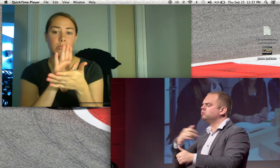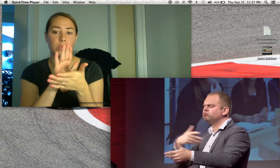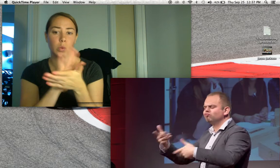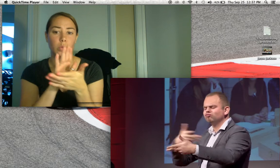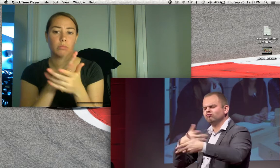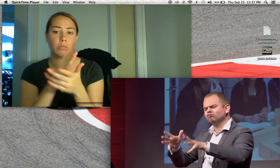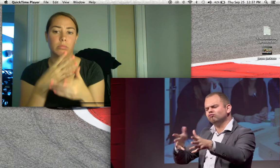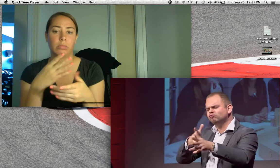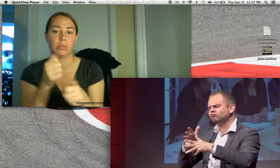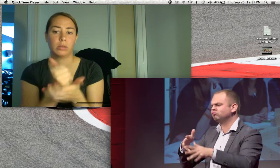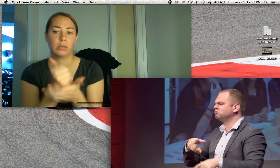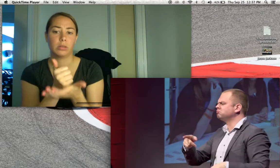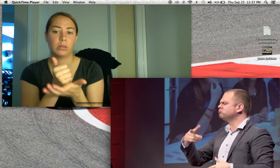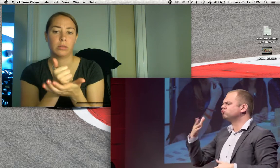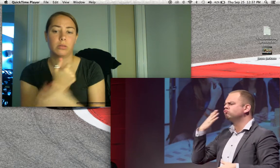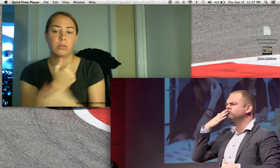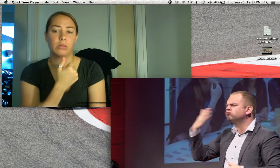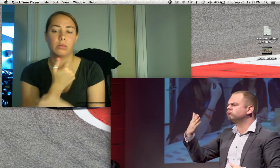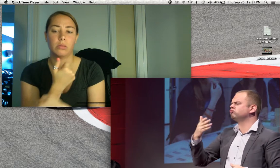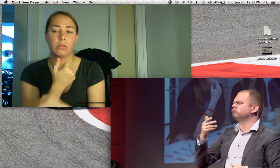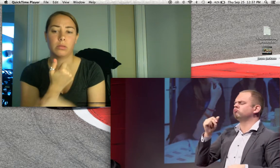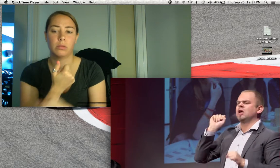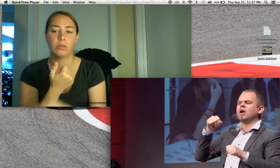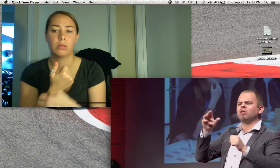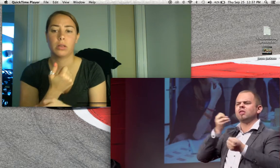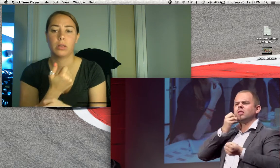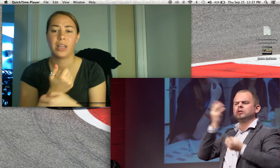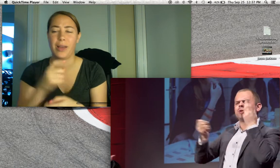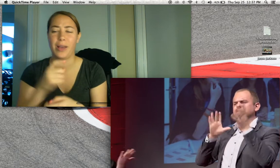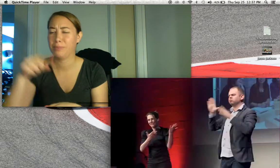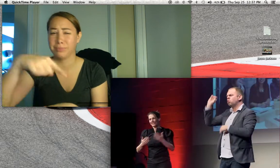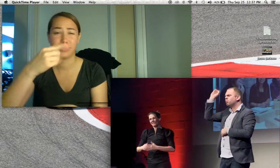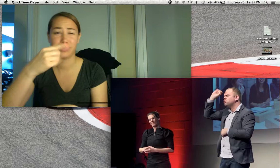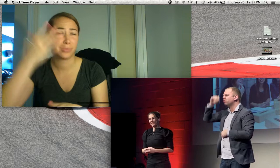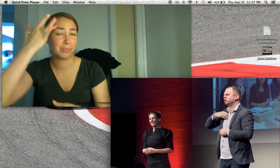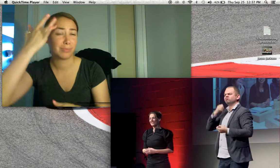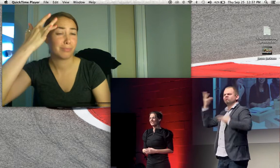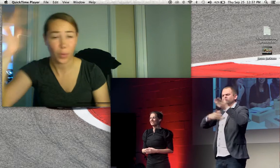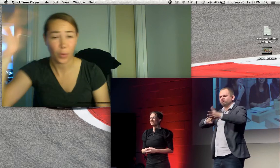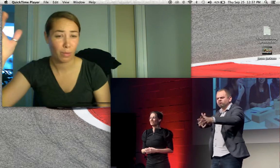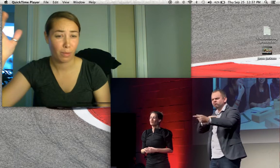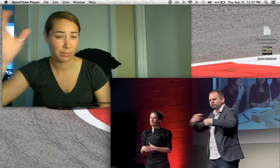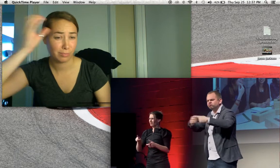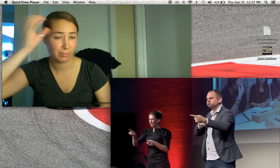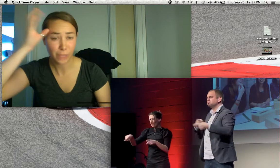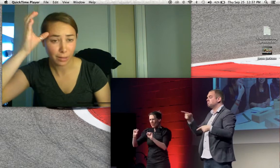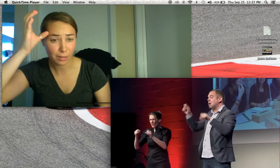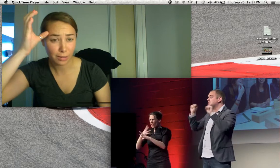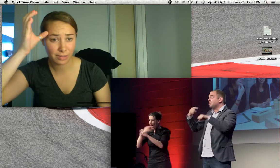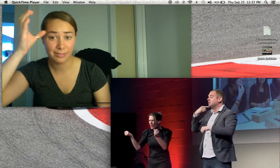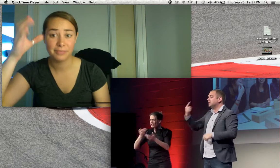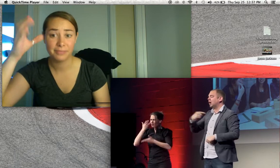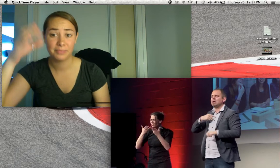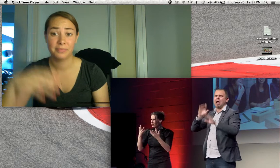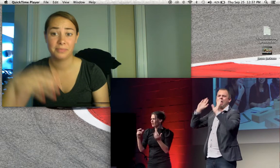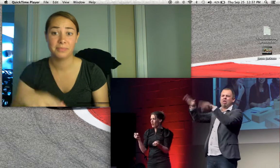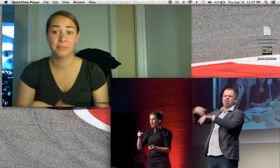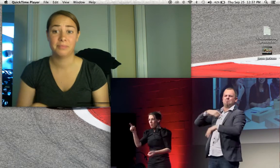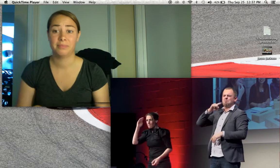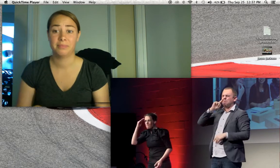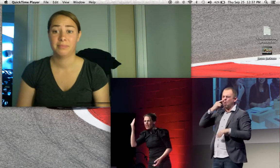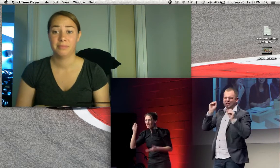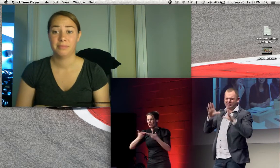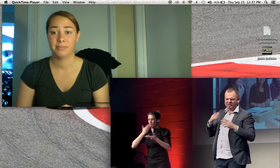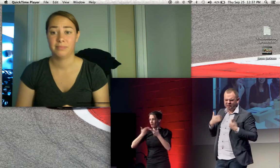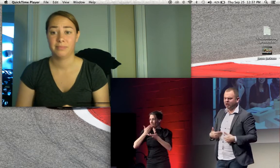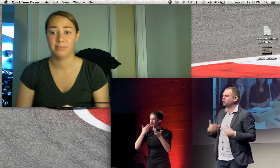to Haaren, because of the Facebook invitation, but anyway, they use DSL, they can express their opinions to me, they can tell me that